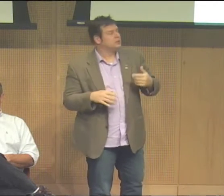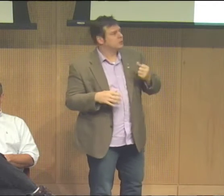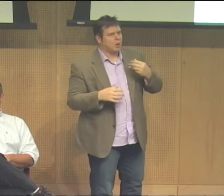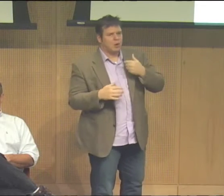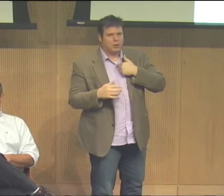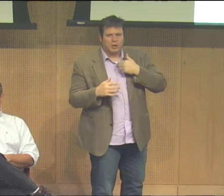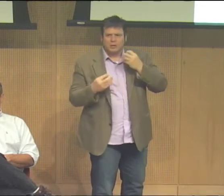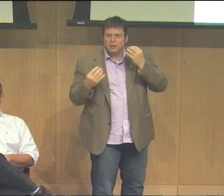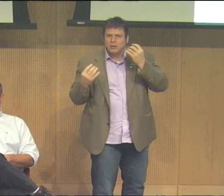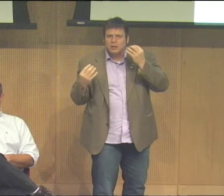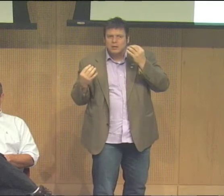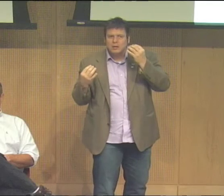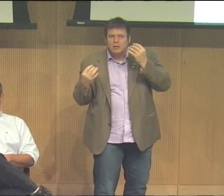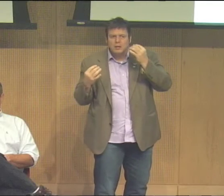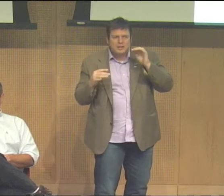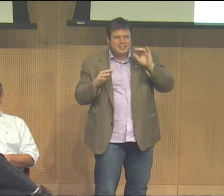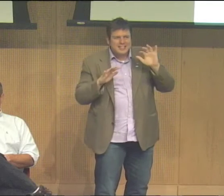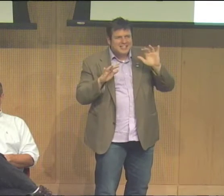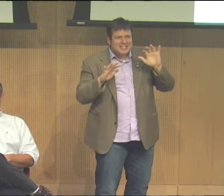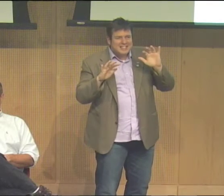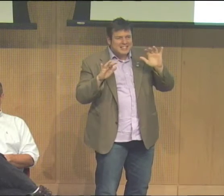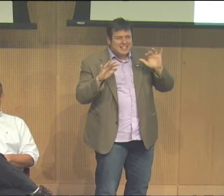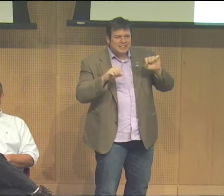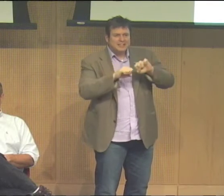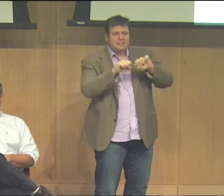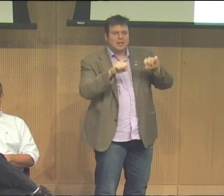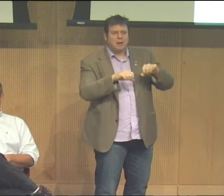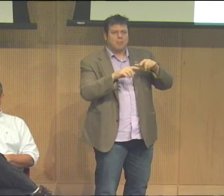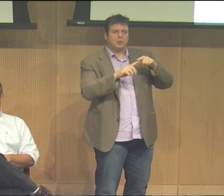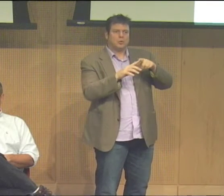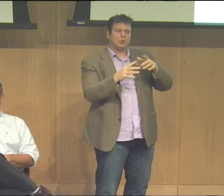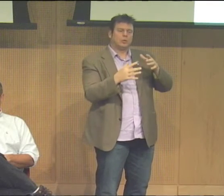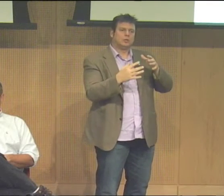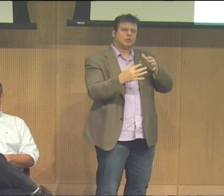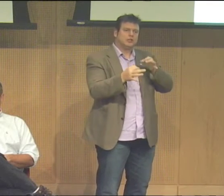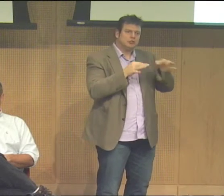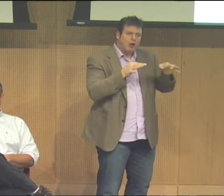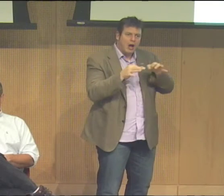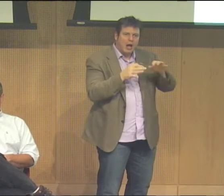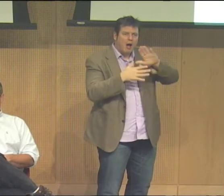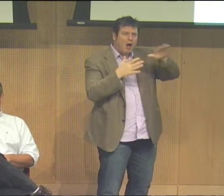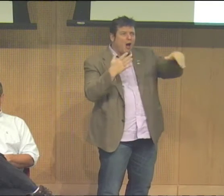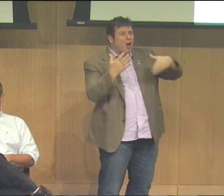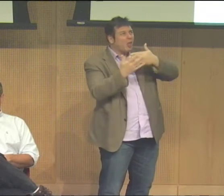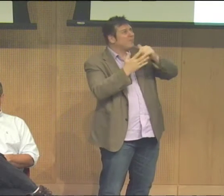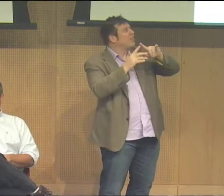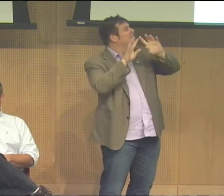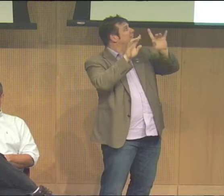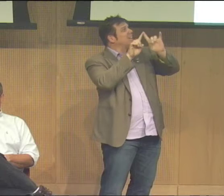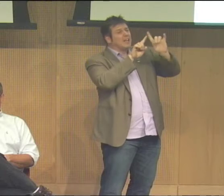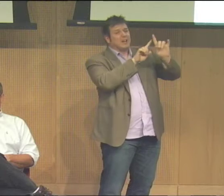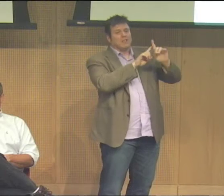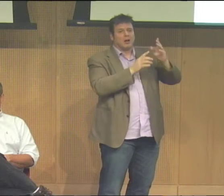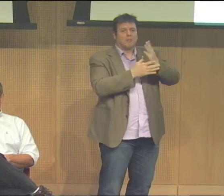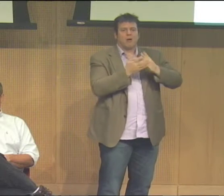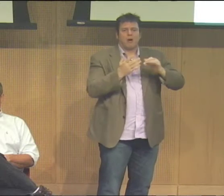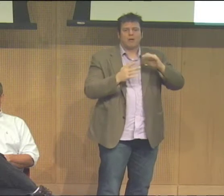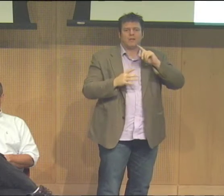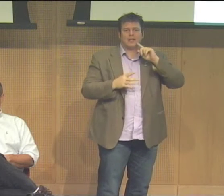are the basic essence of us all so this was the conception of the idea to come up for we try to describe all the different elements all